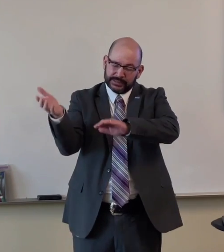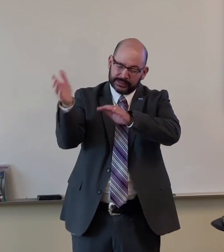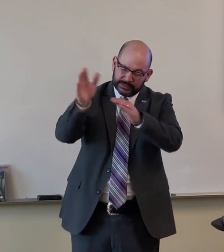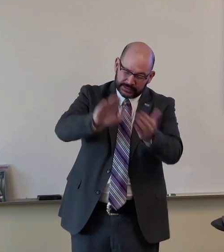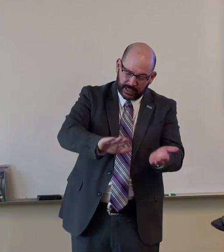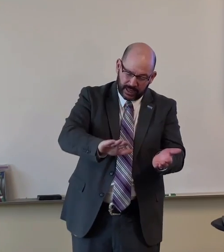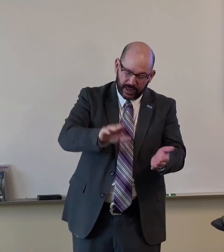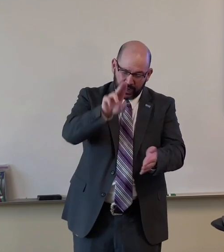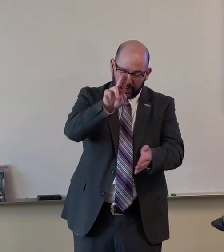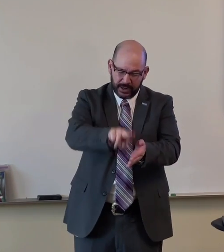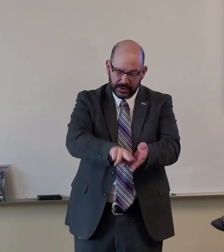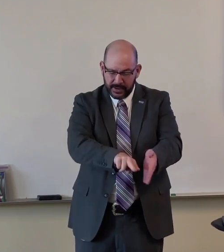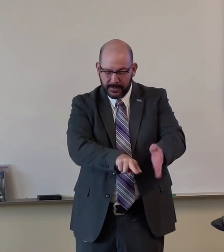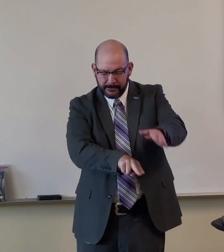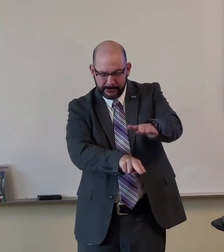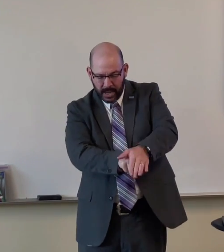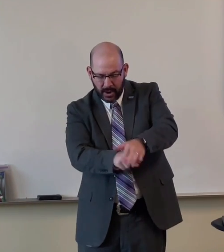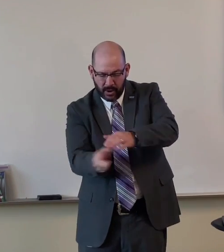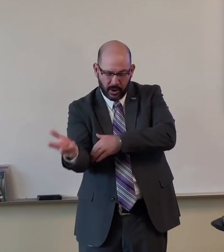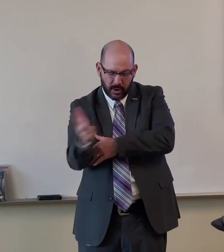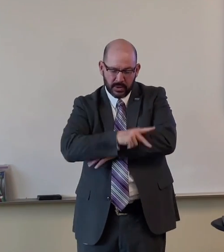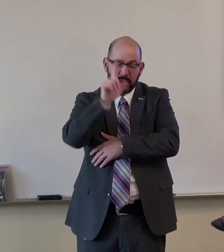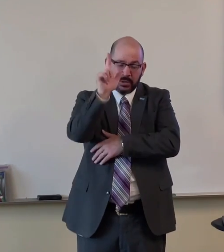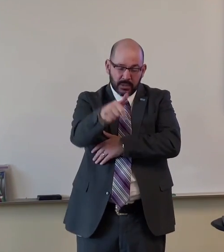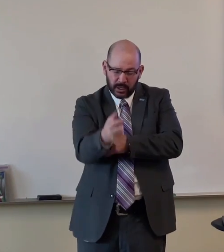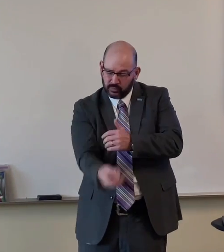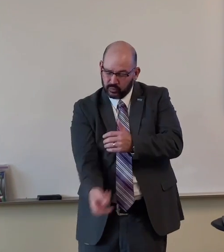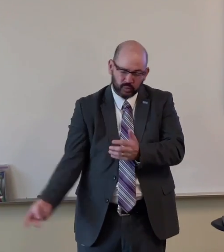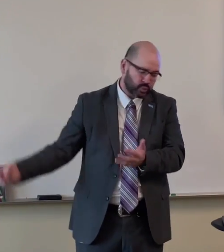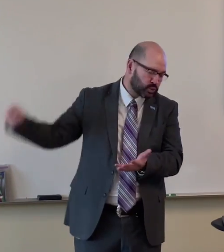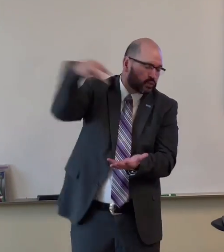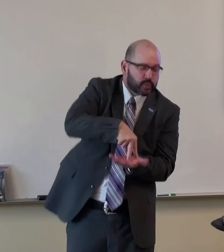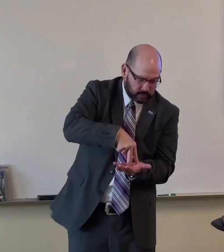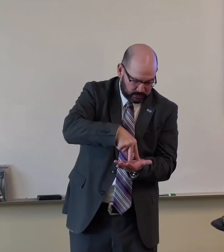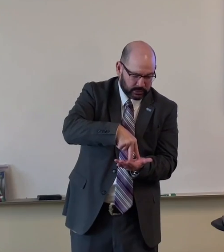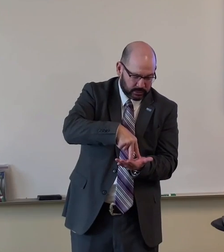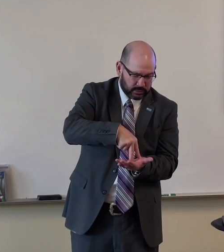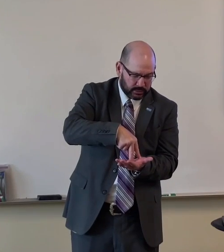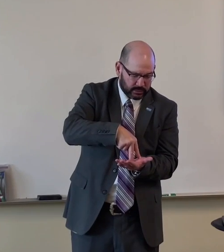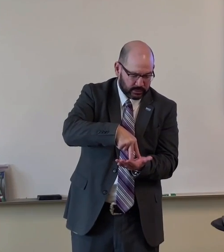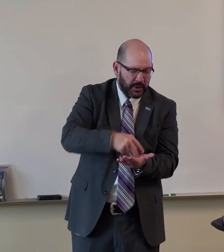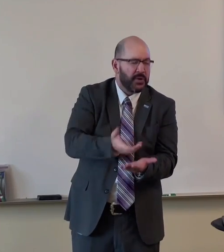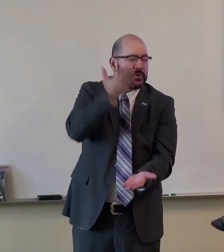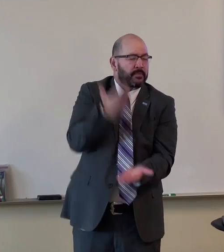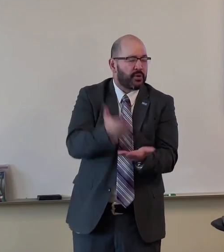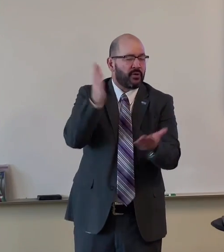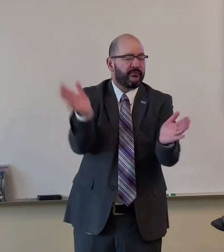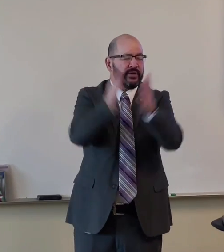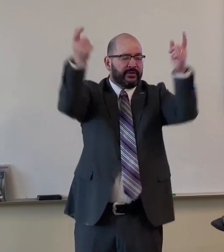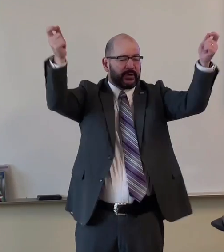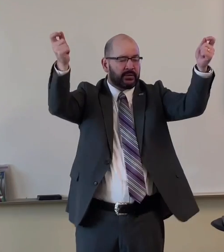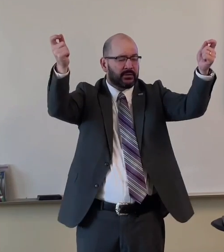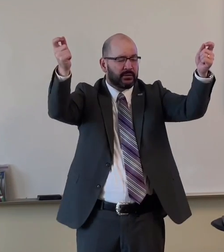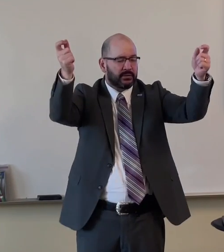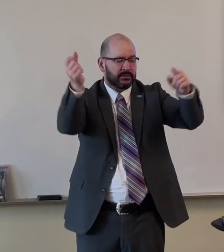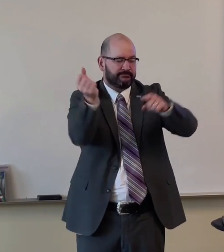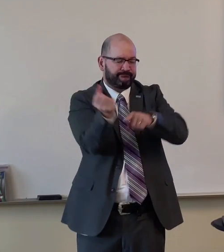he died was buried and three days later he rose again proving what